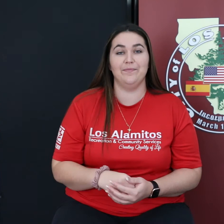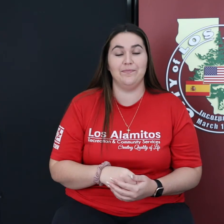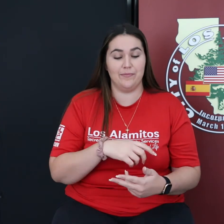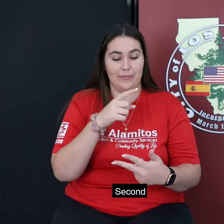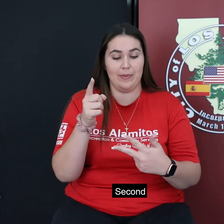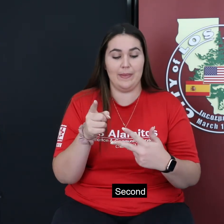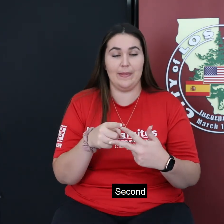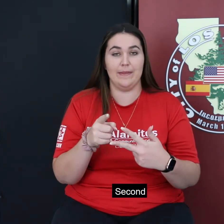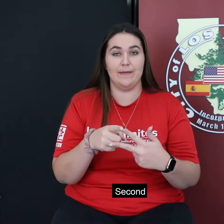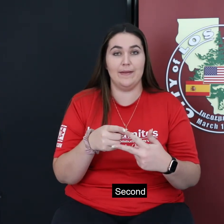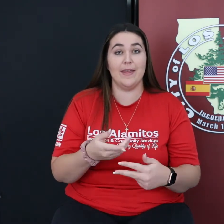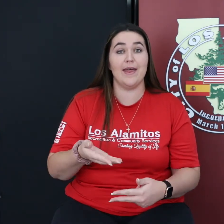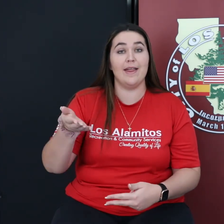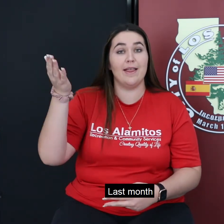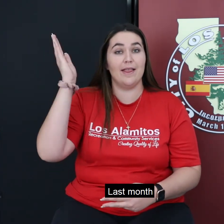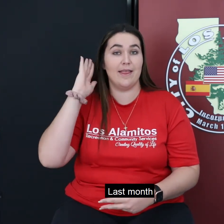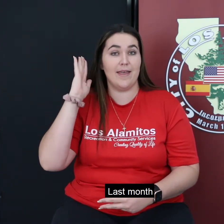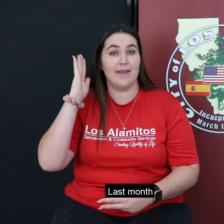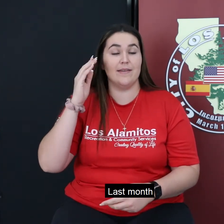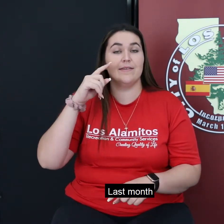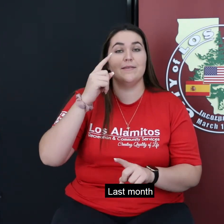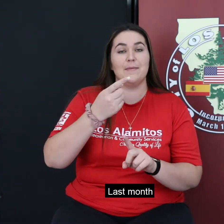Second, last month,